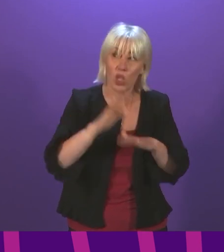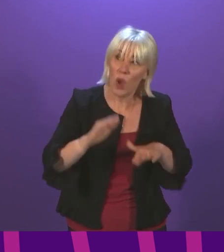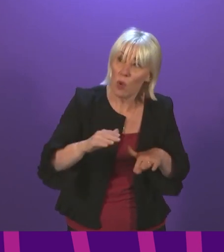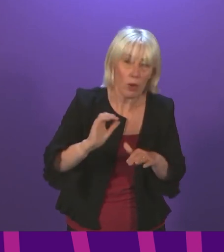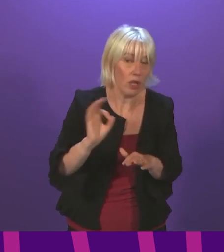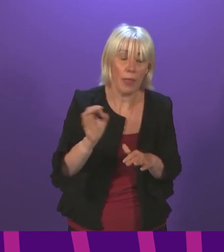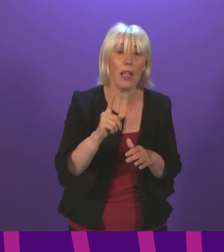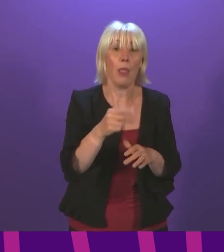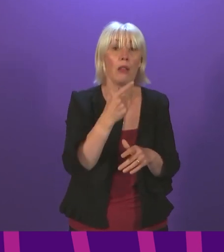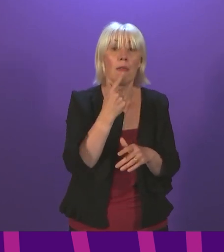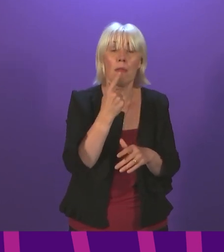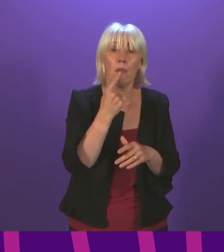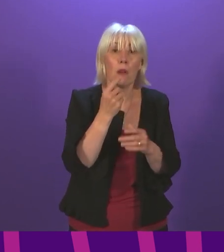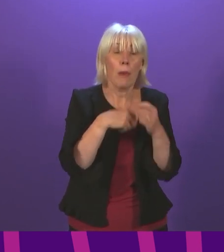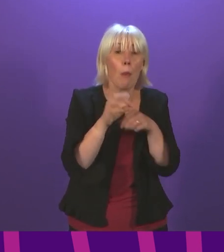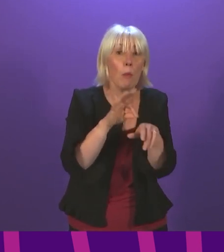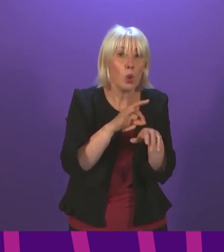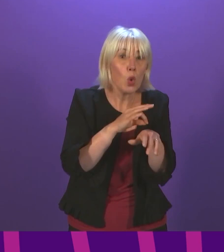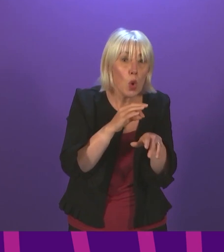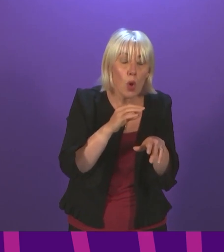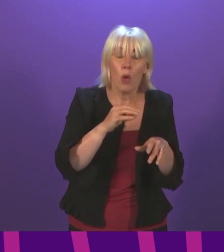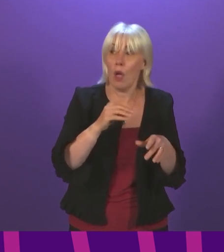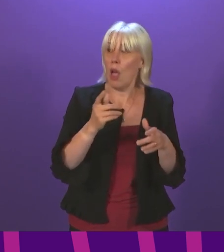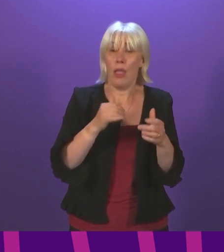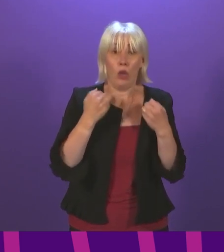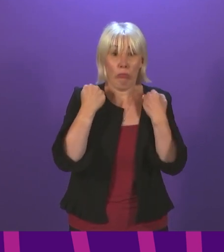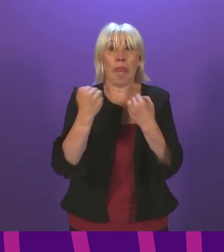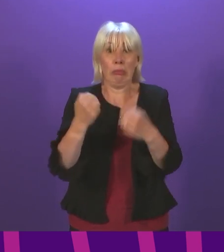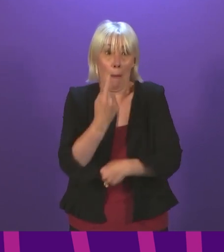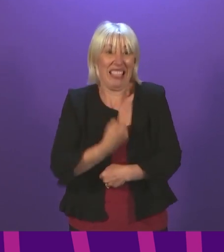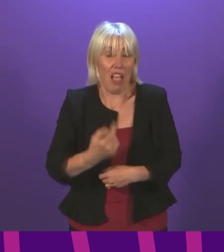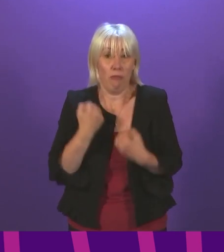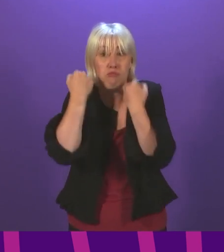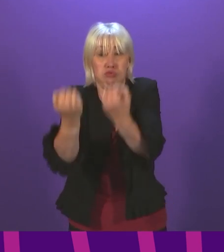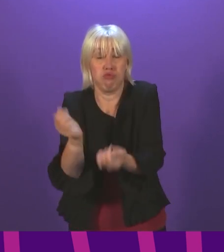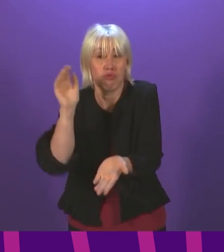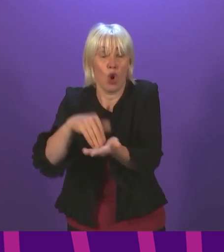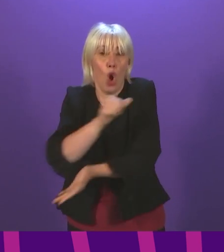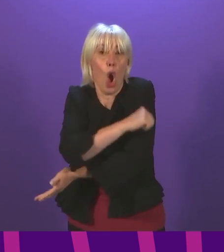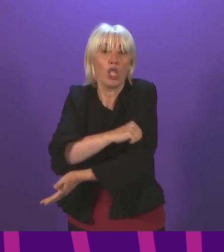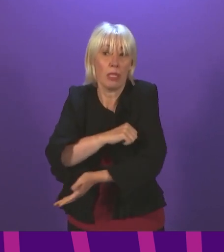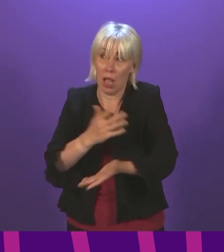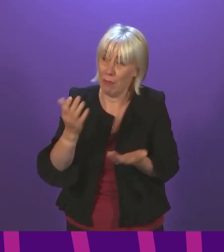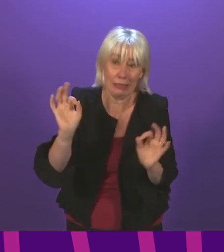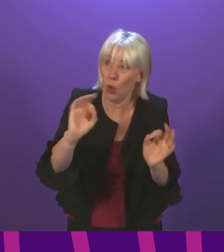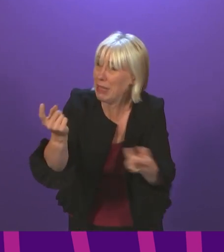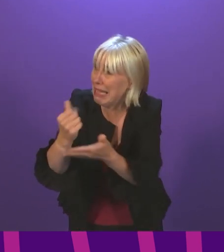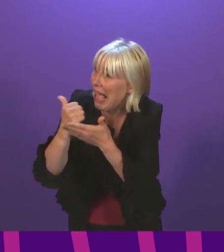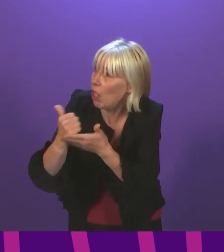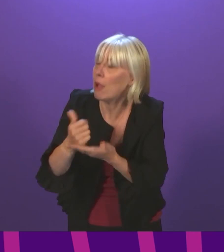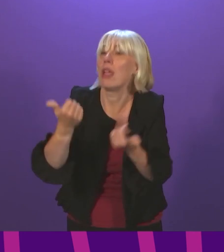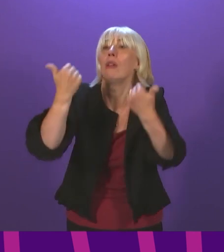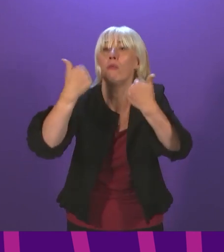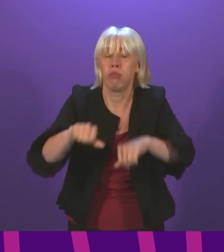he drove him to the nearest hospital. But even then, he struggled to get medical attention. Thankfully, a nurse came to the rescue, and his son is doing better.